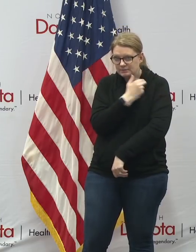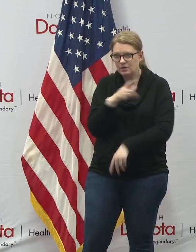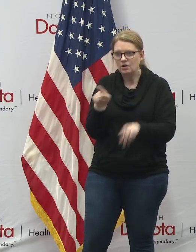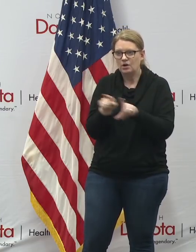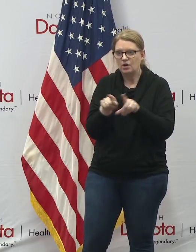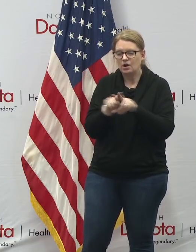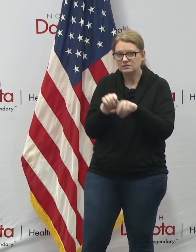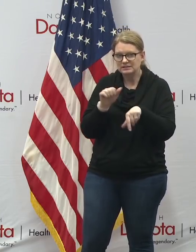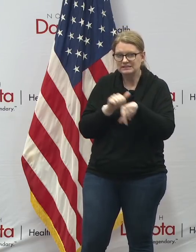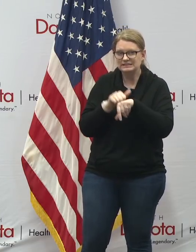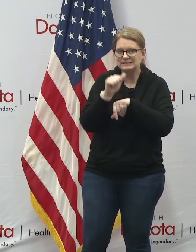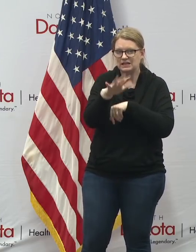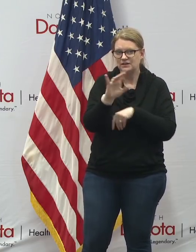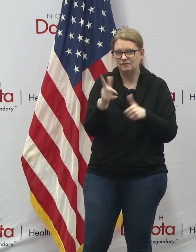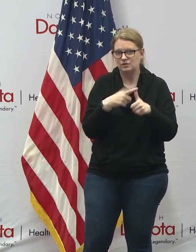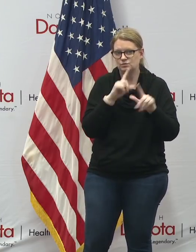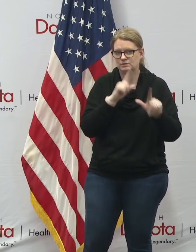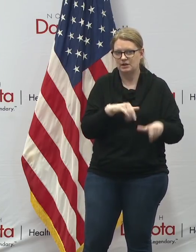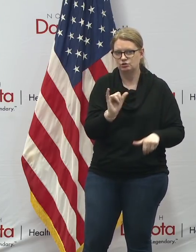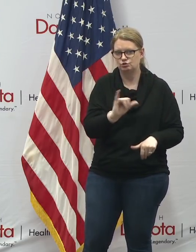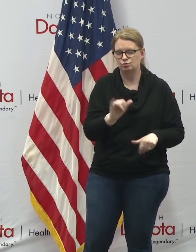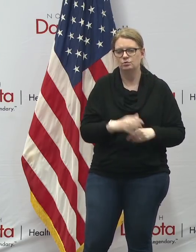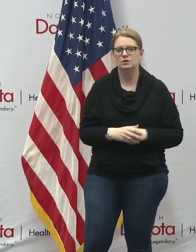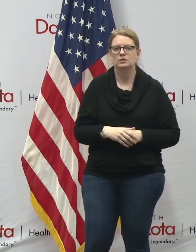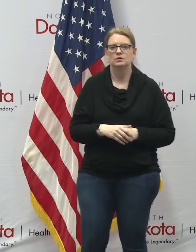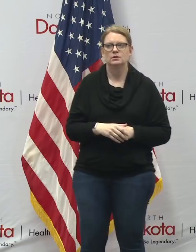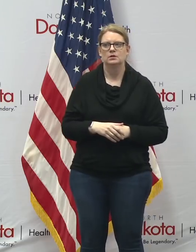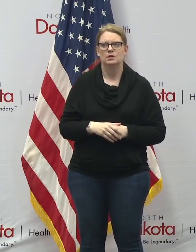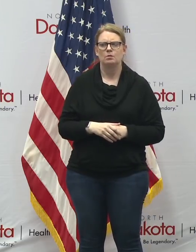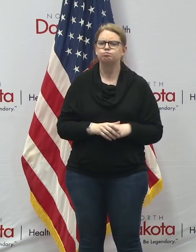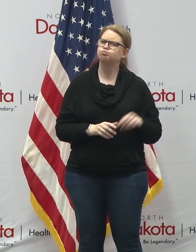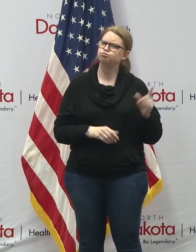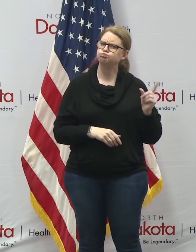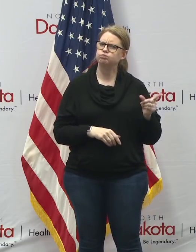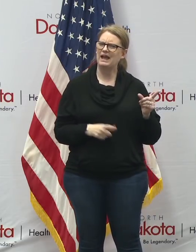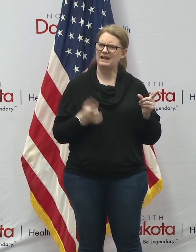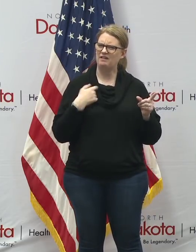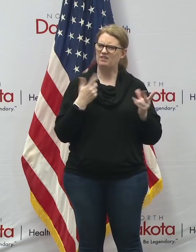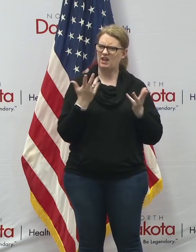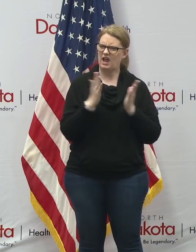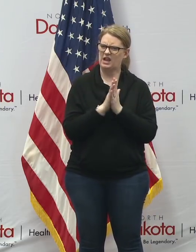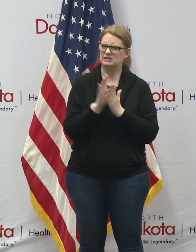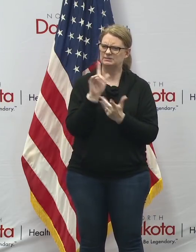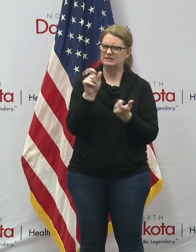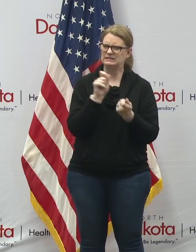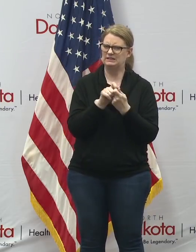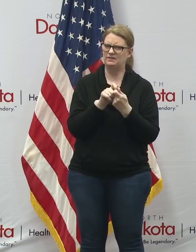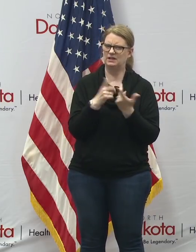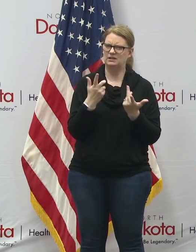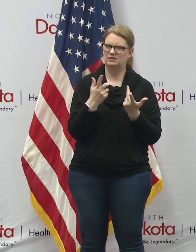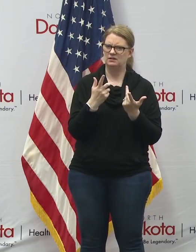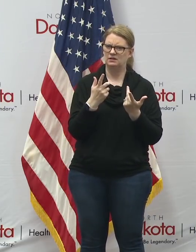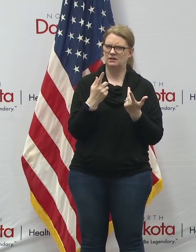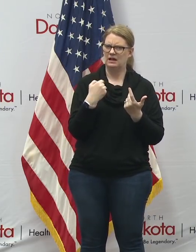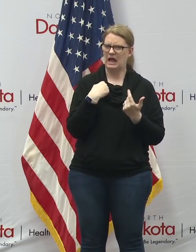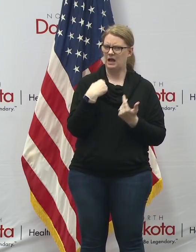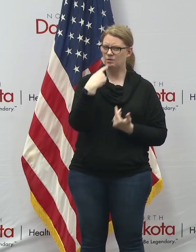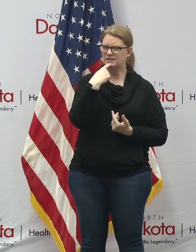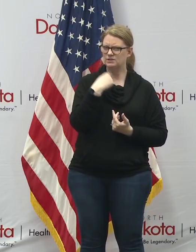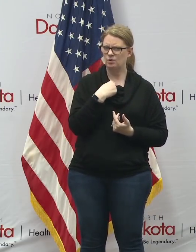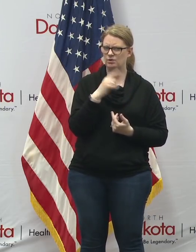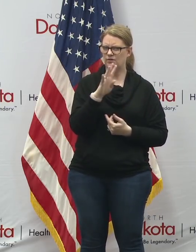sent out to first responders as well i'd have to drill down on that specific uh the briefing that i got was that it went to the